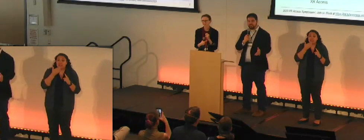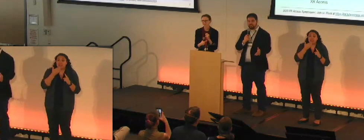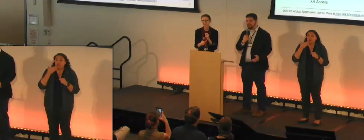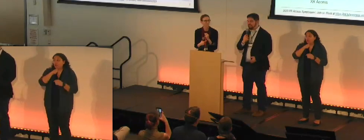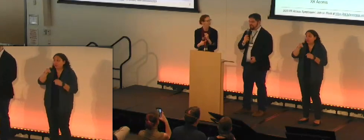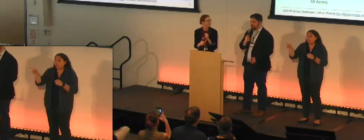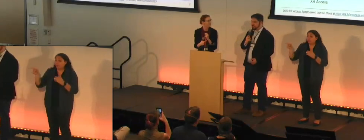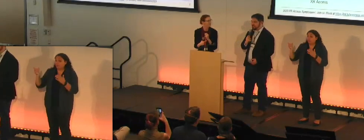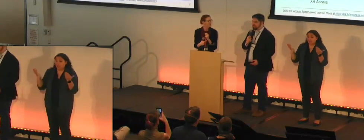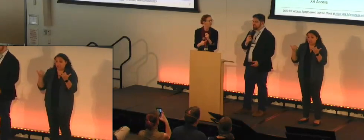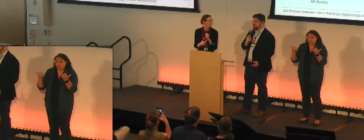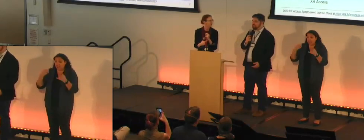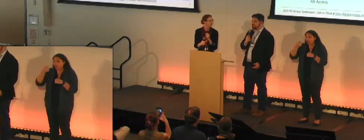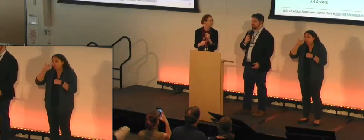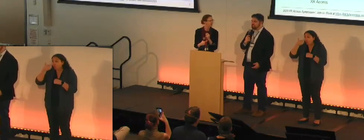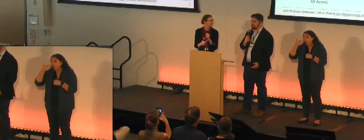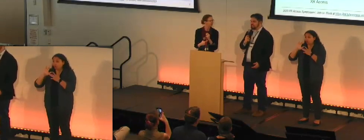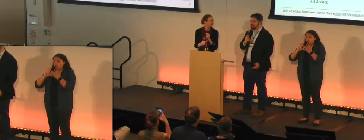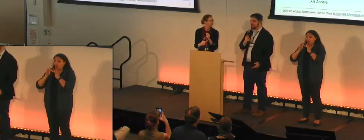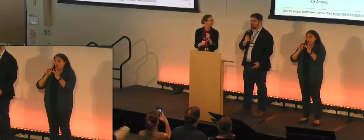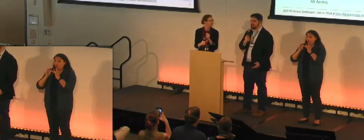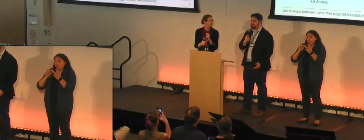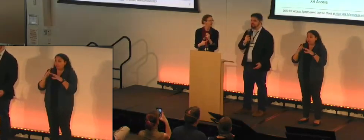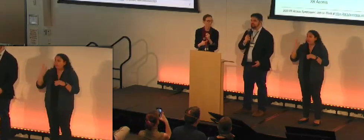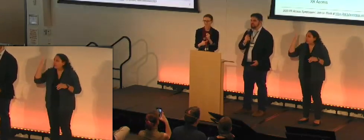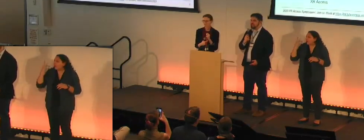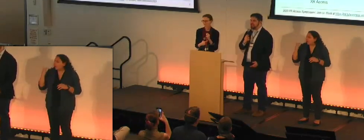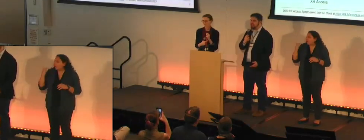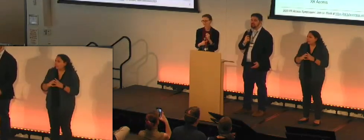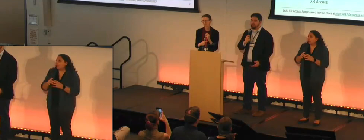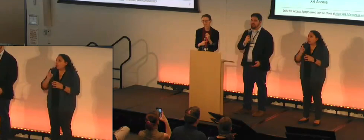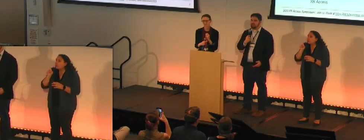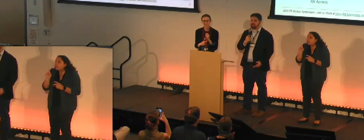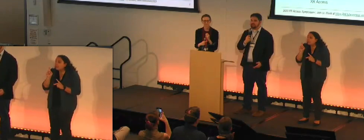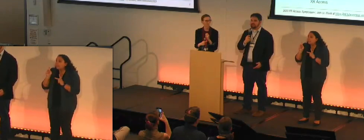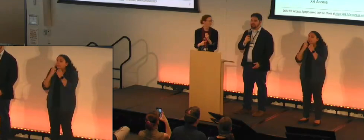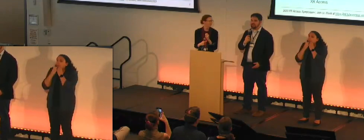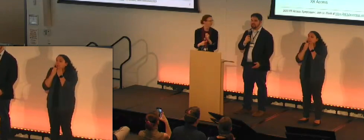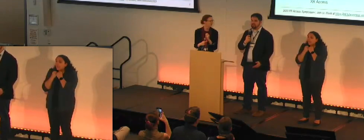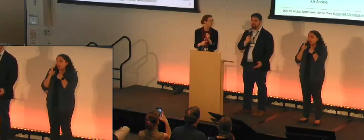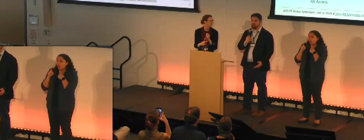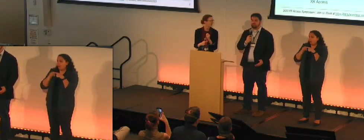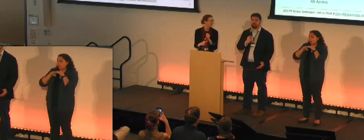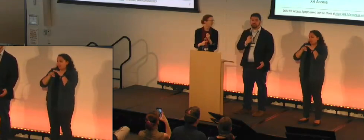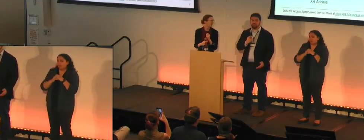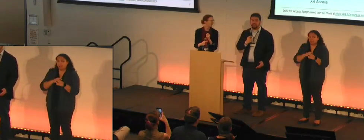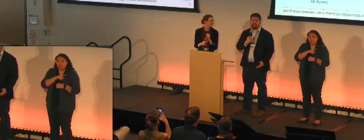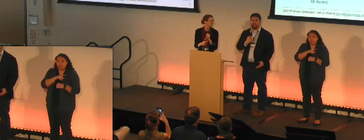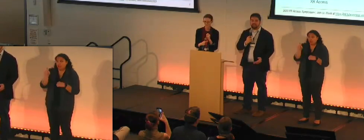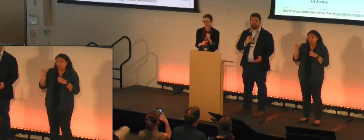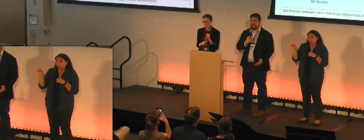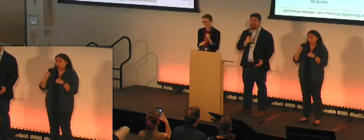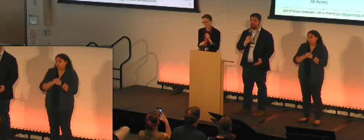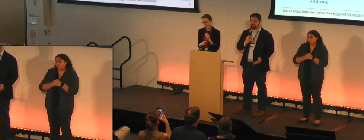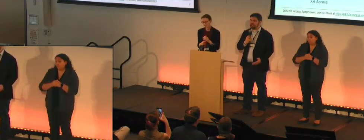watching online because we need people to care about accessibility and you all do. And